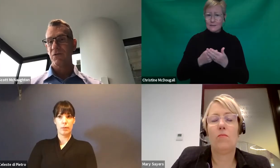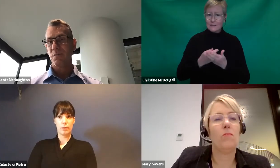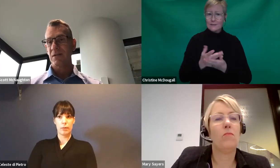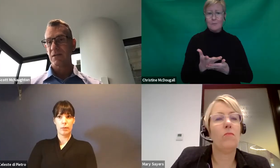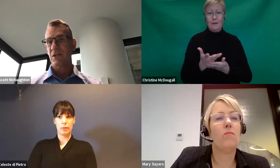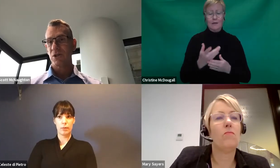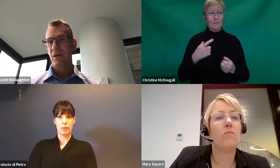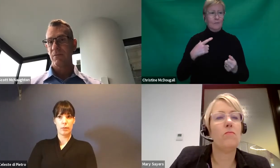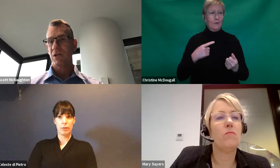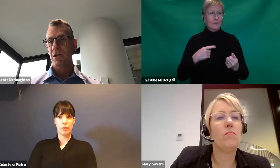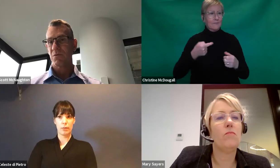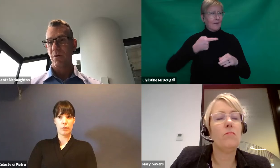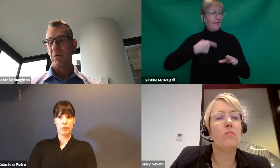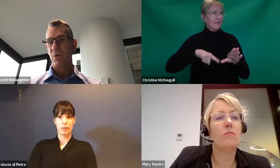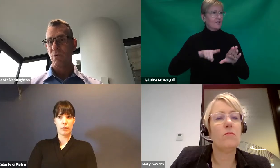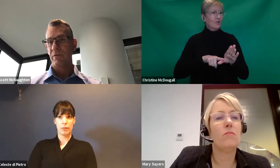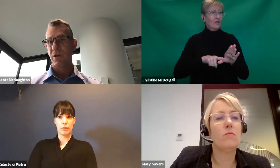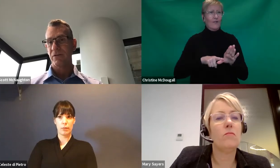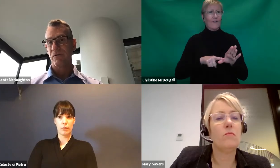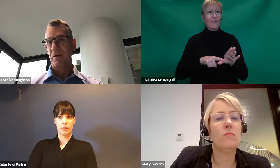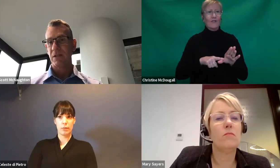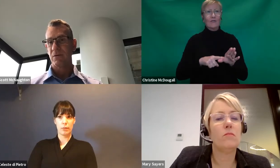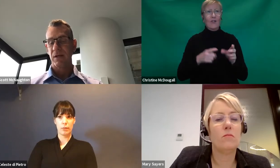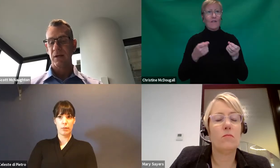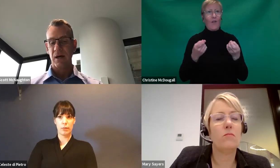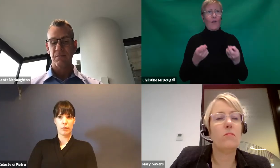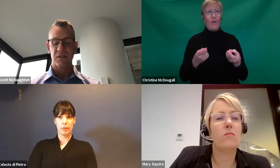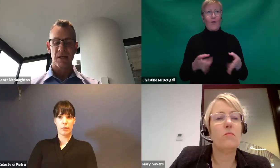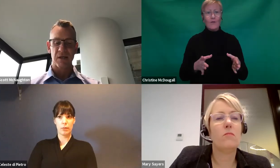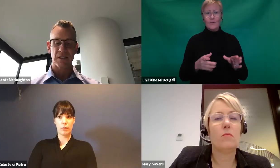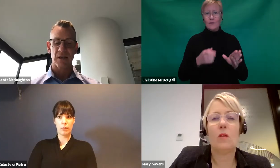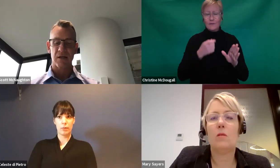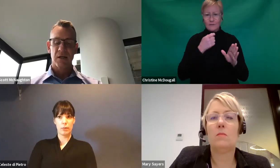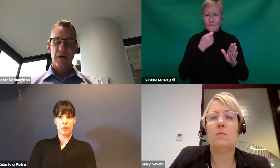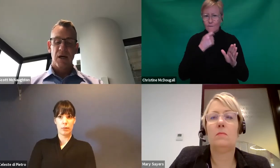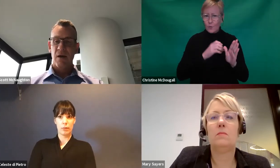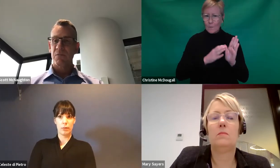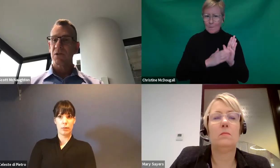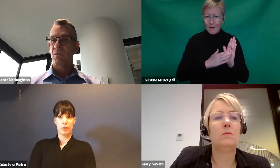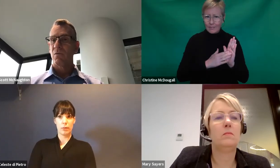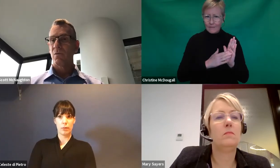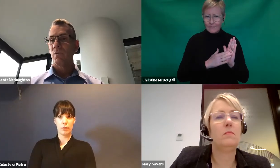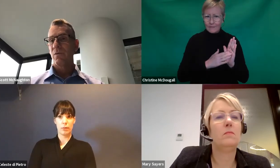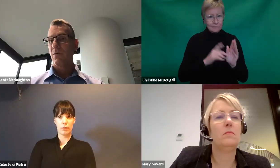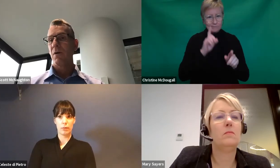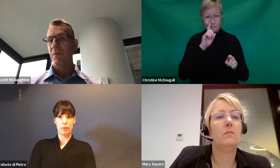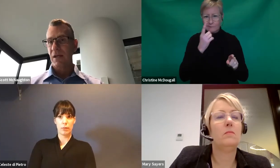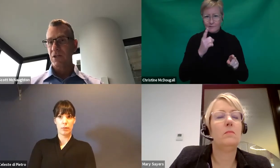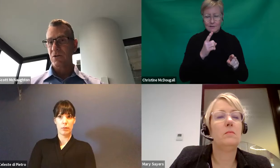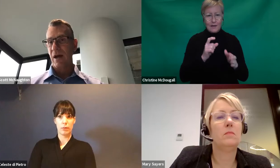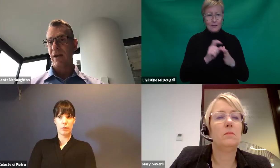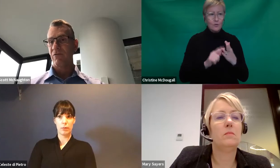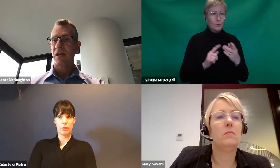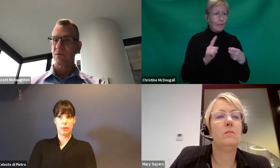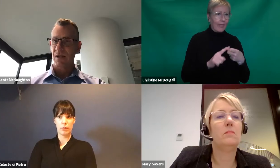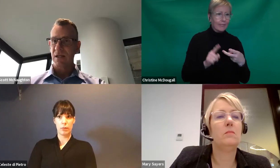lost a few months this year in terms of what we all would have like to have been doing to some extent. So there won't be any